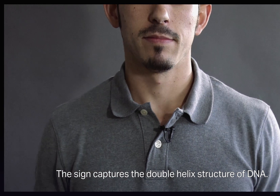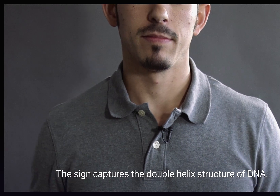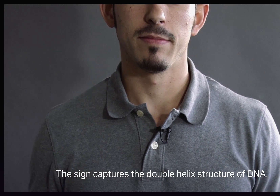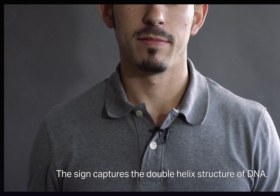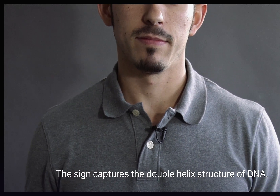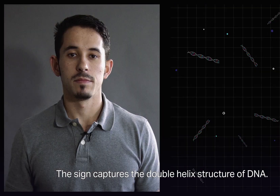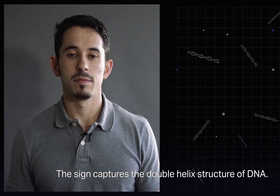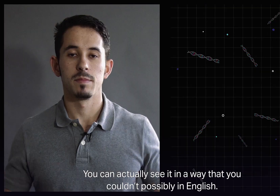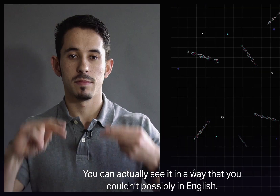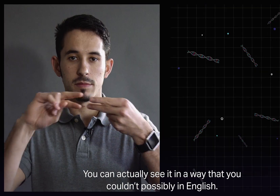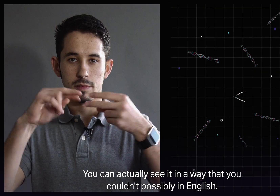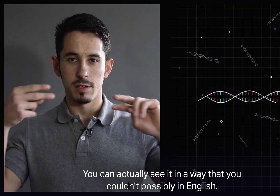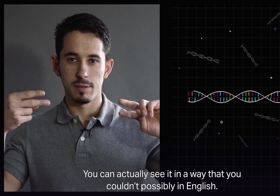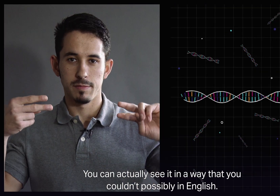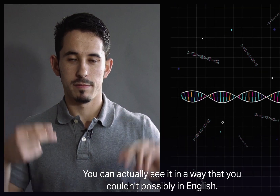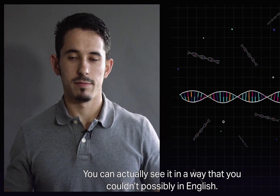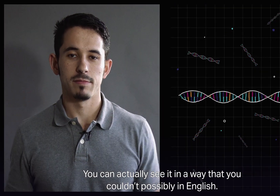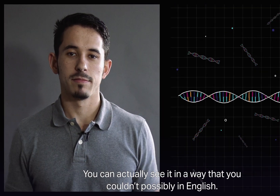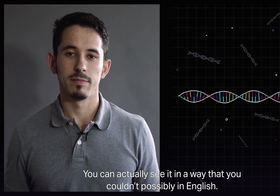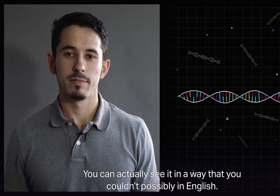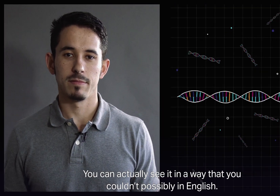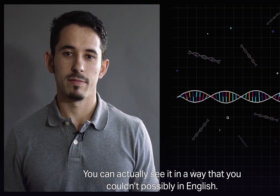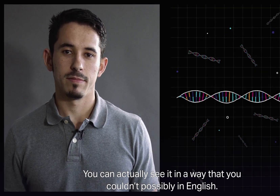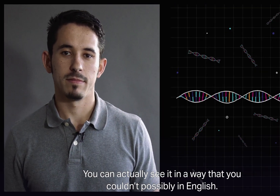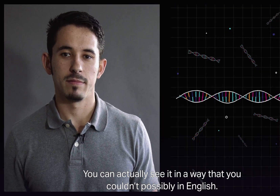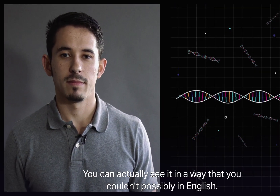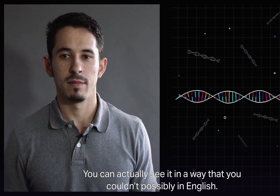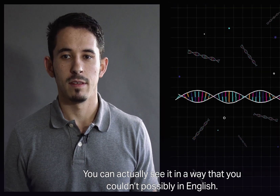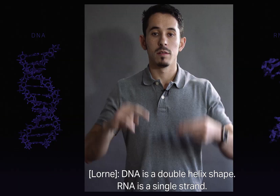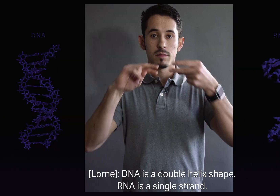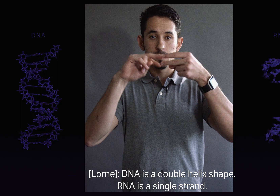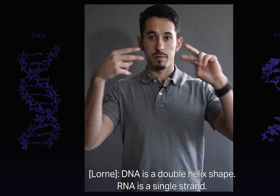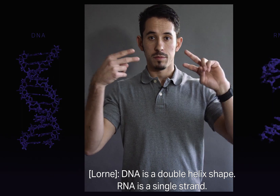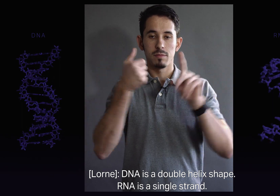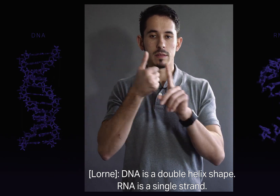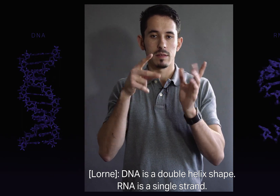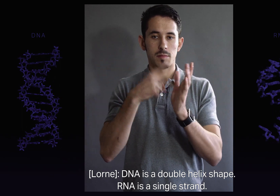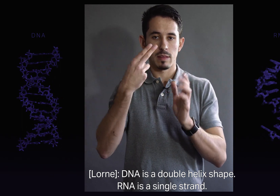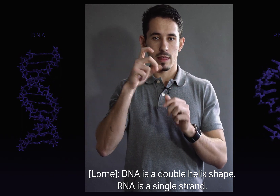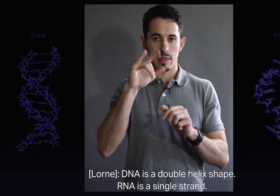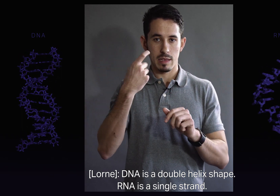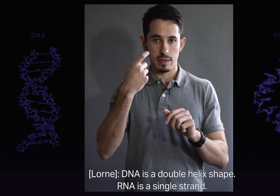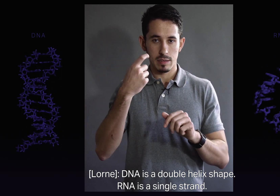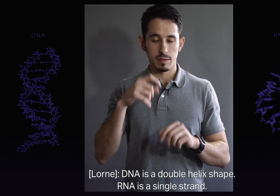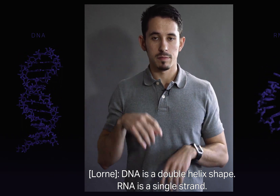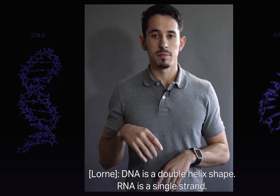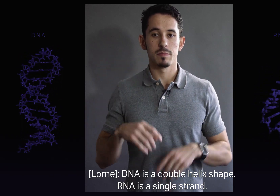of DNA. You can actually see it in a way that you couldn't possibly in English. D-N-A is a double helix shape.